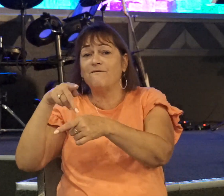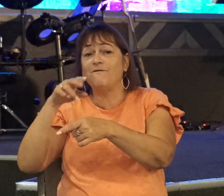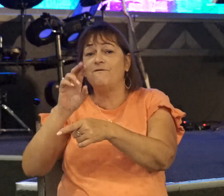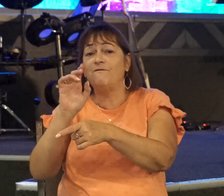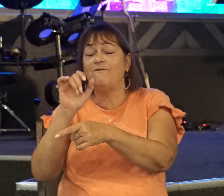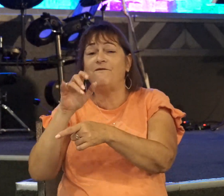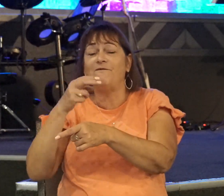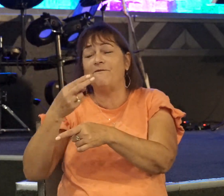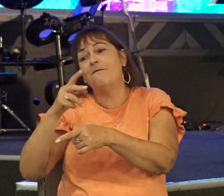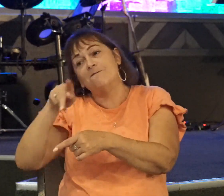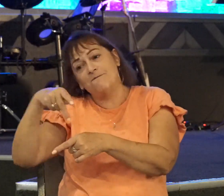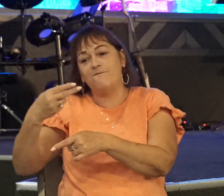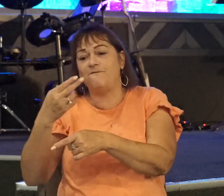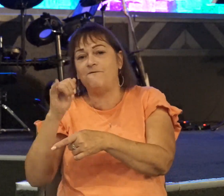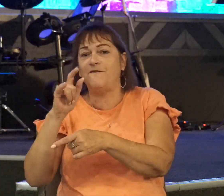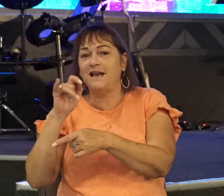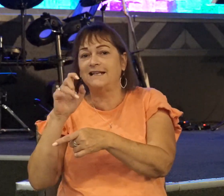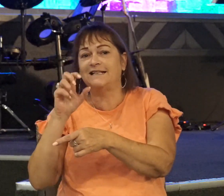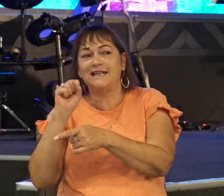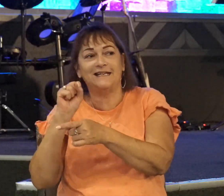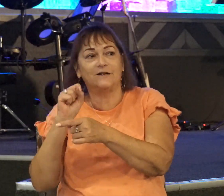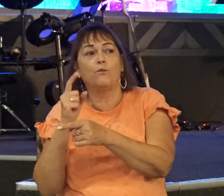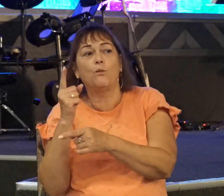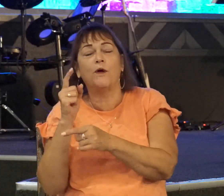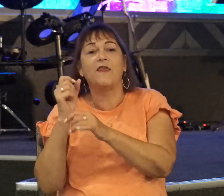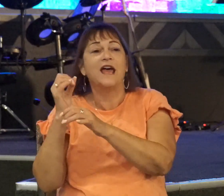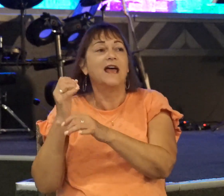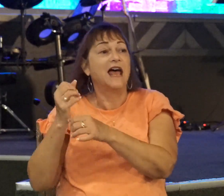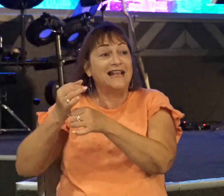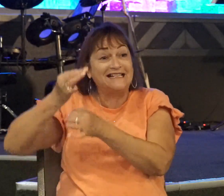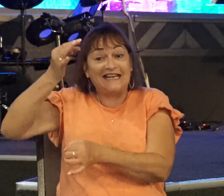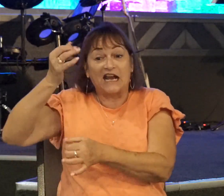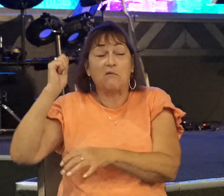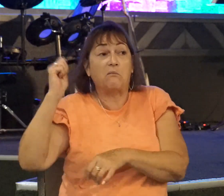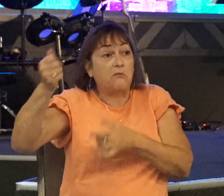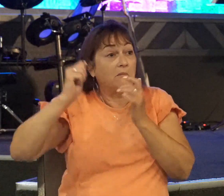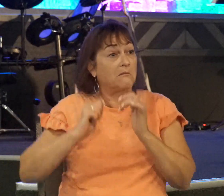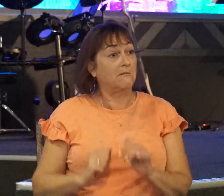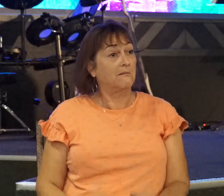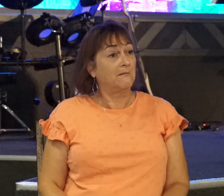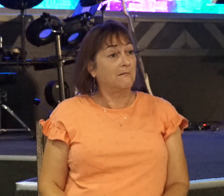Or how about Jesus? Using just 12 men.